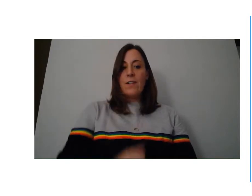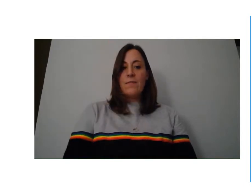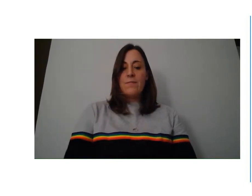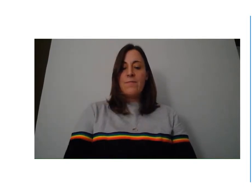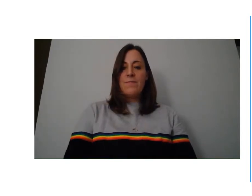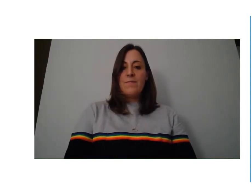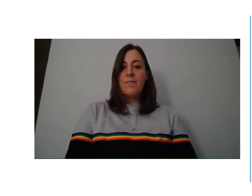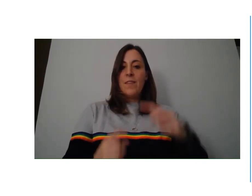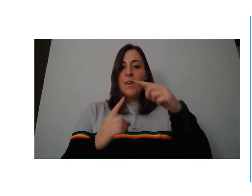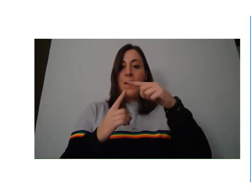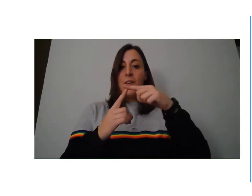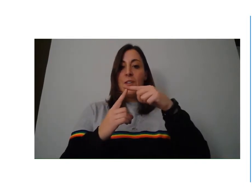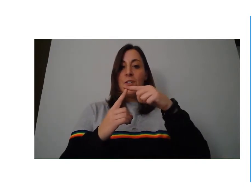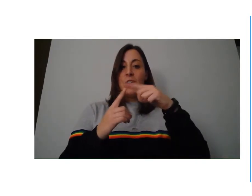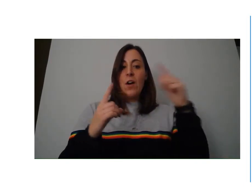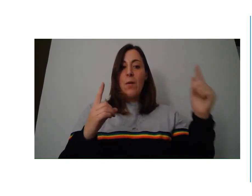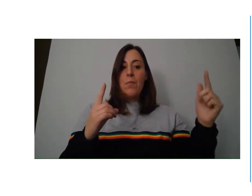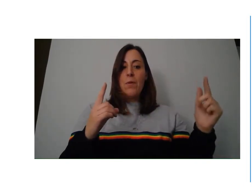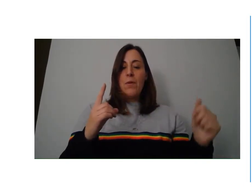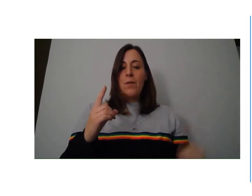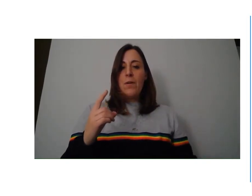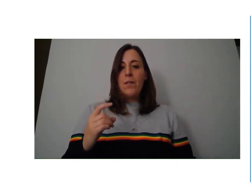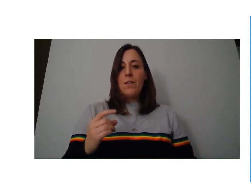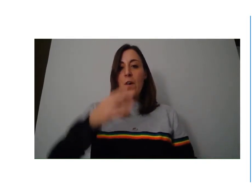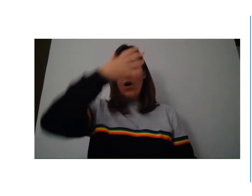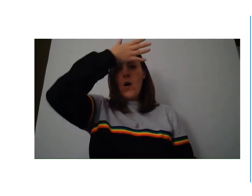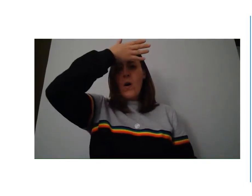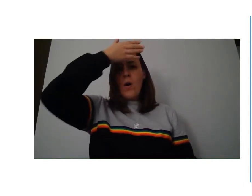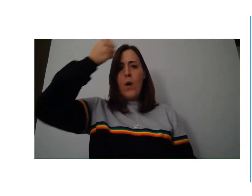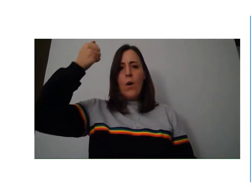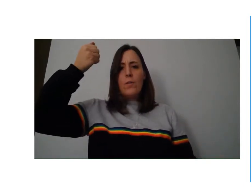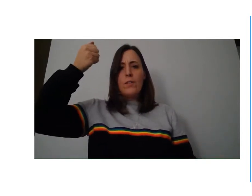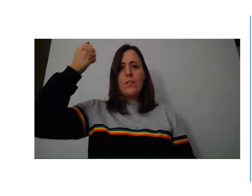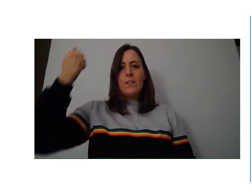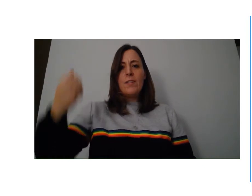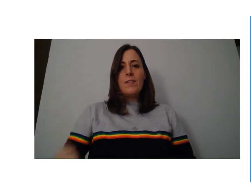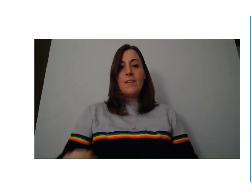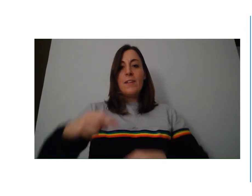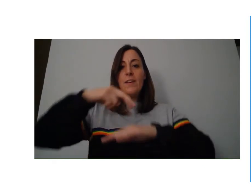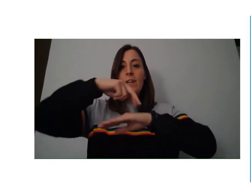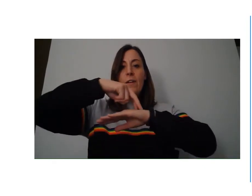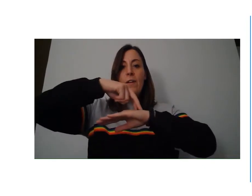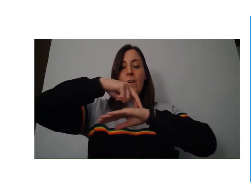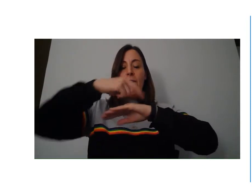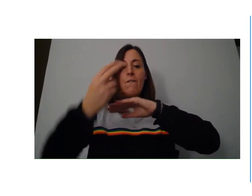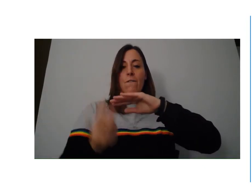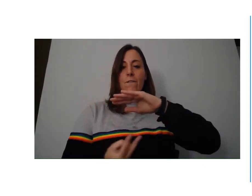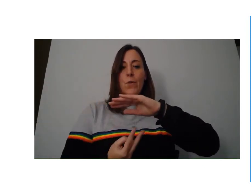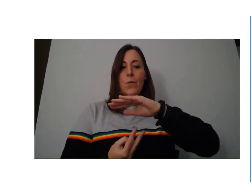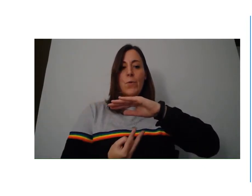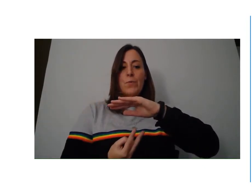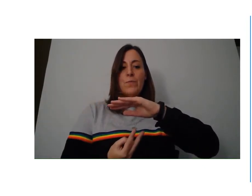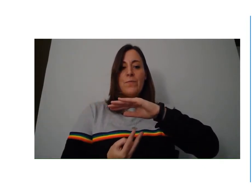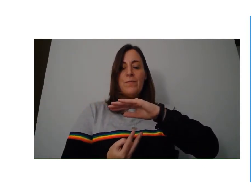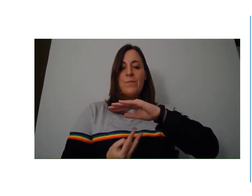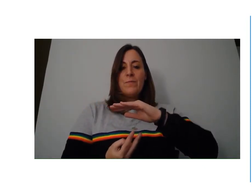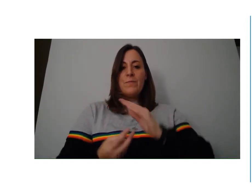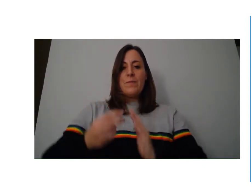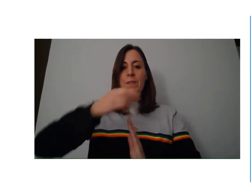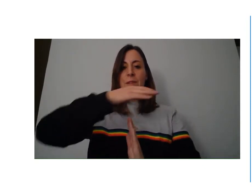danger, sharp, hot, fall,